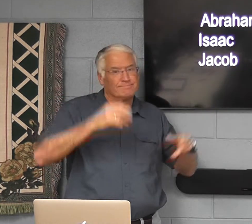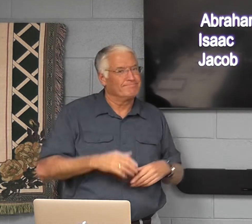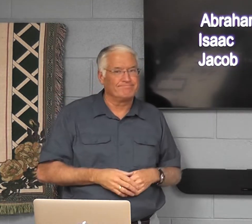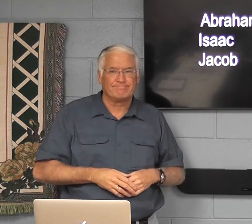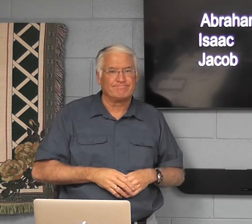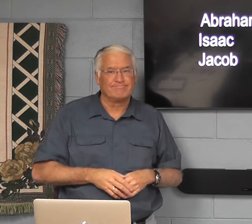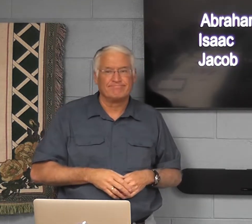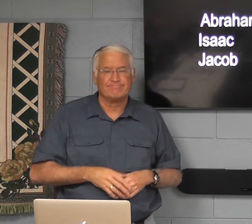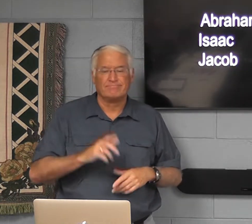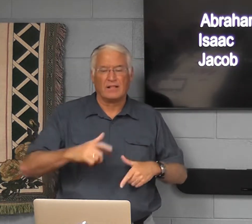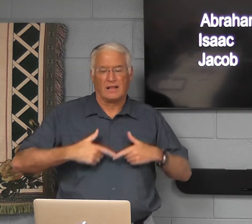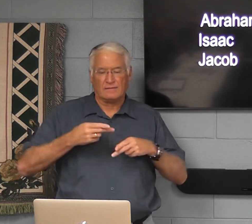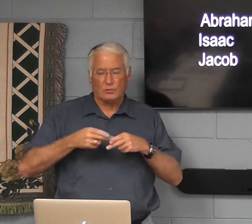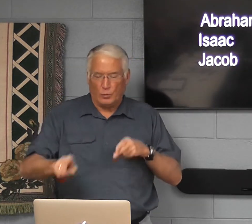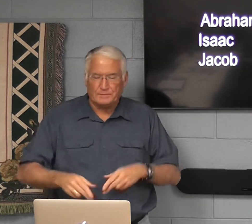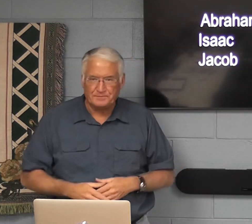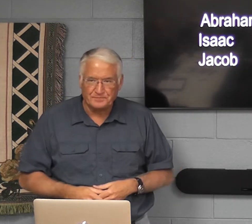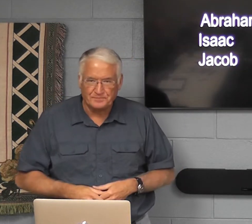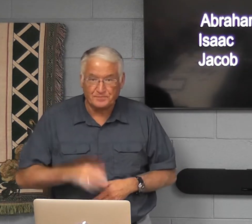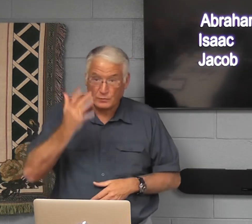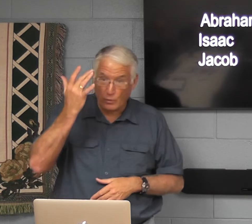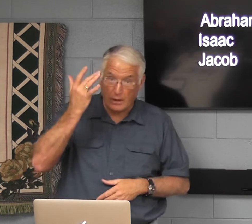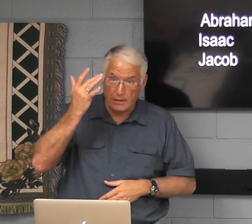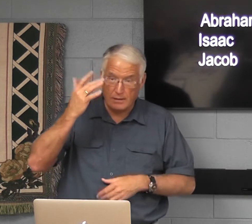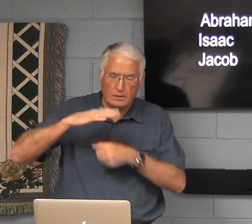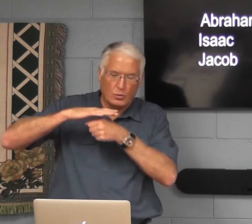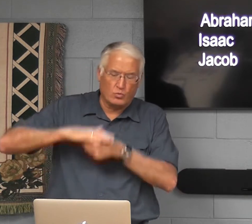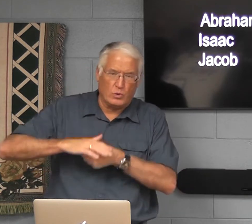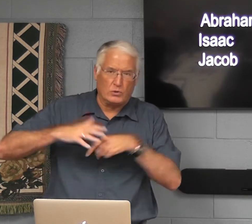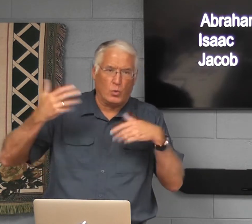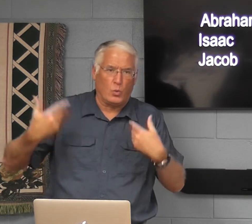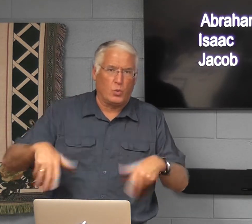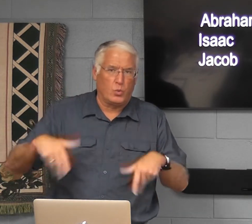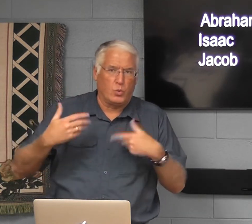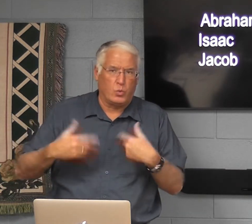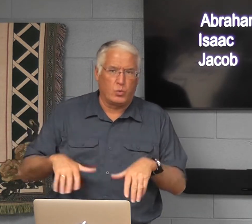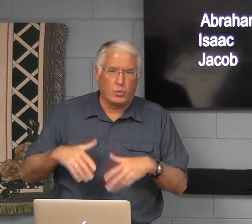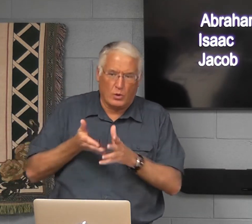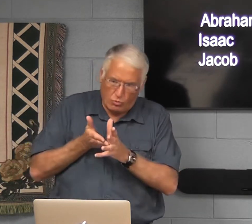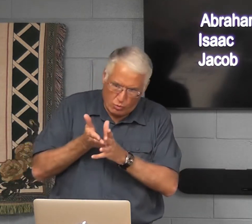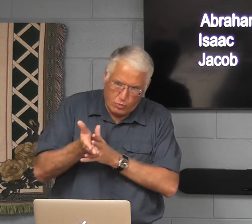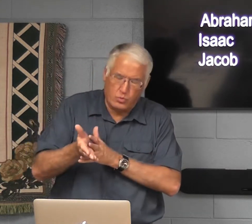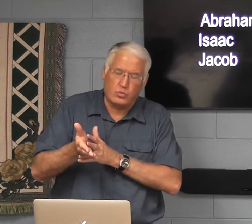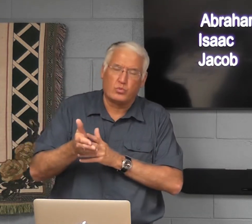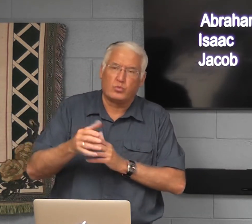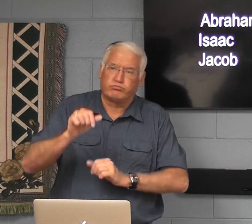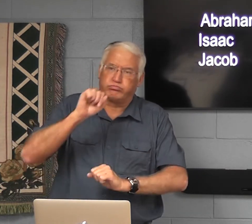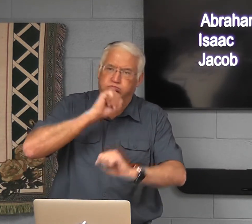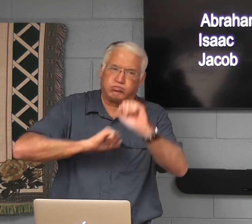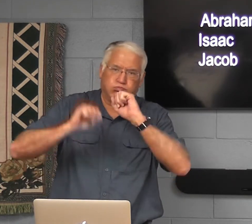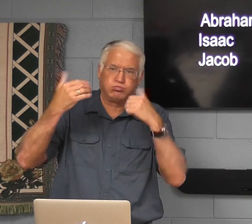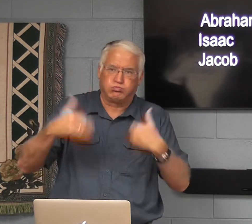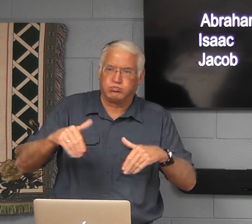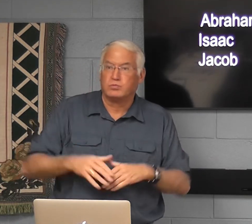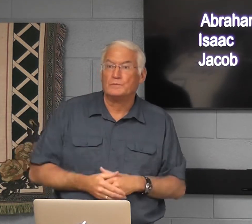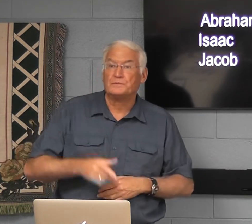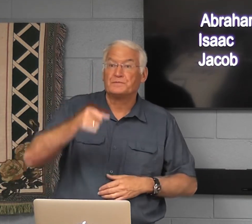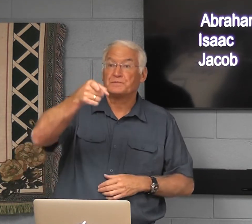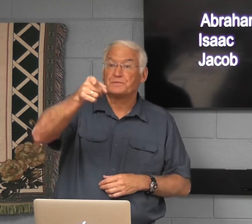was Abraham? because of the stress, the things that